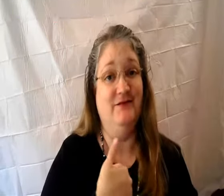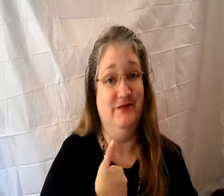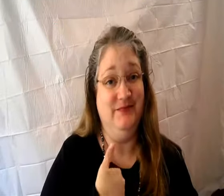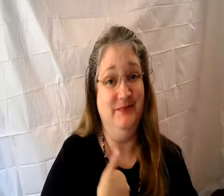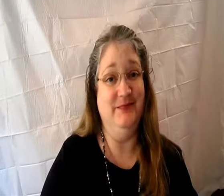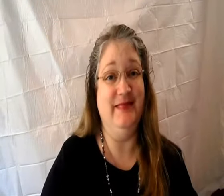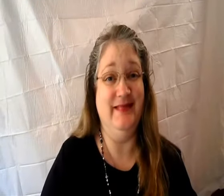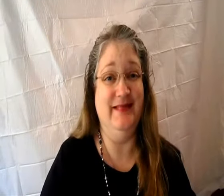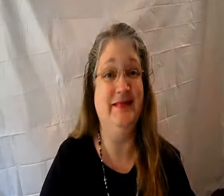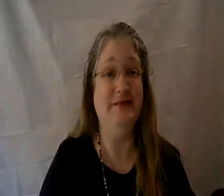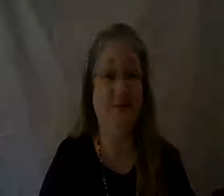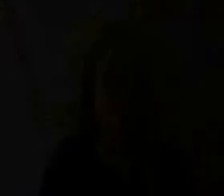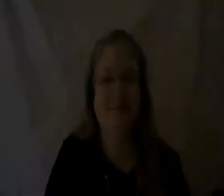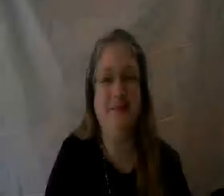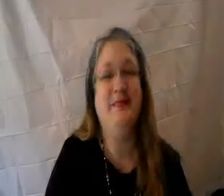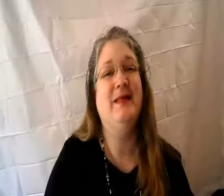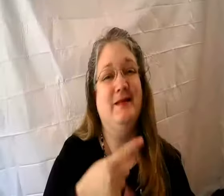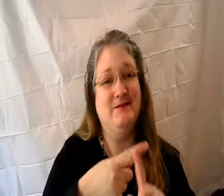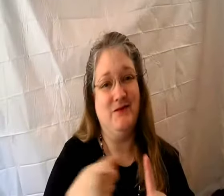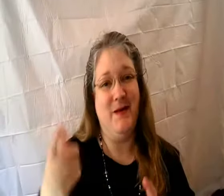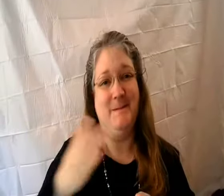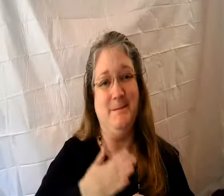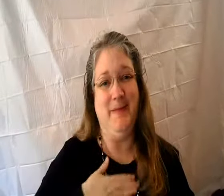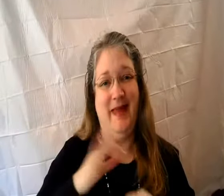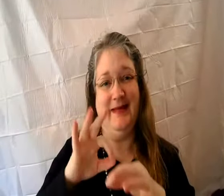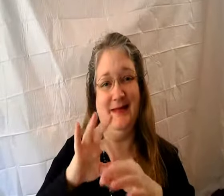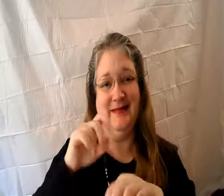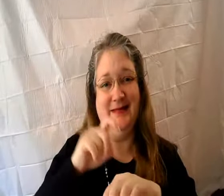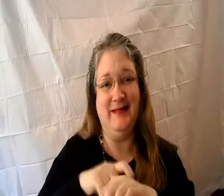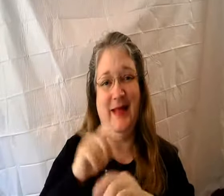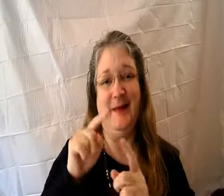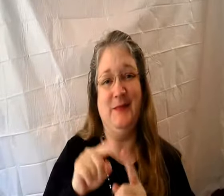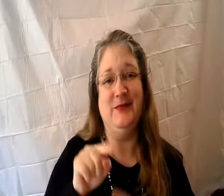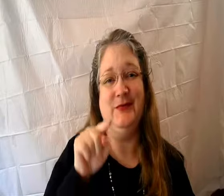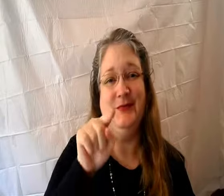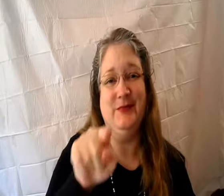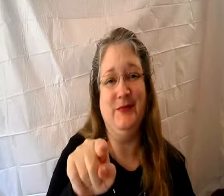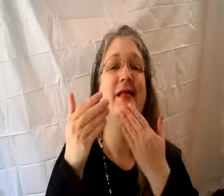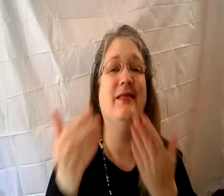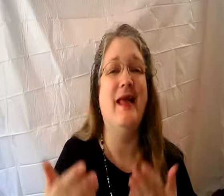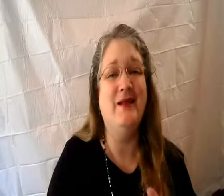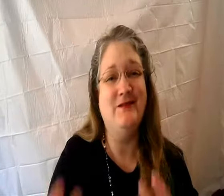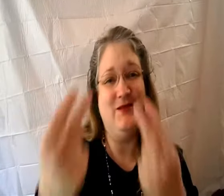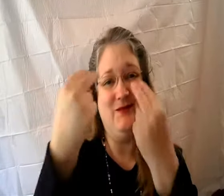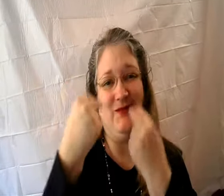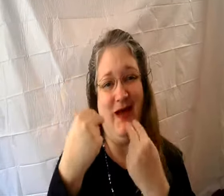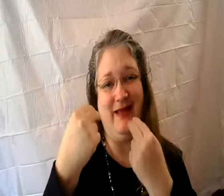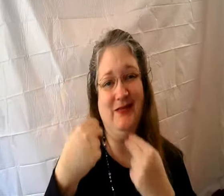I can't, yes I yes I can't... ... ...